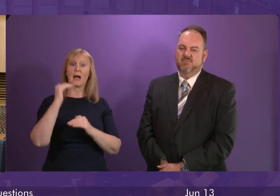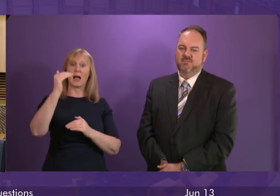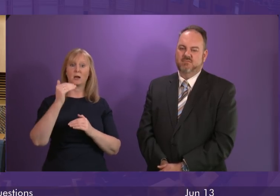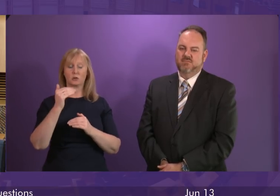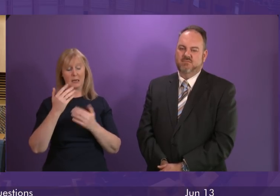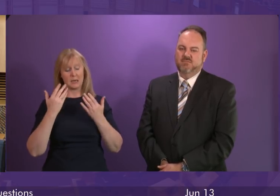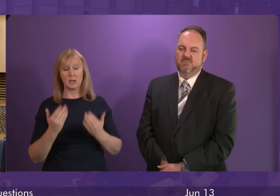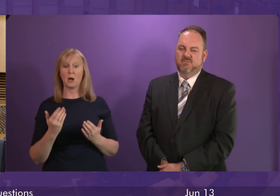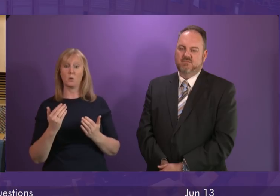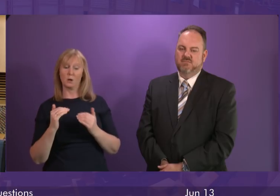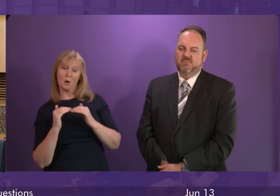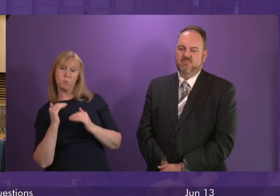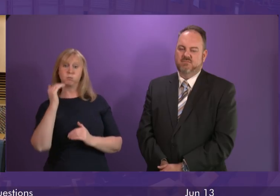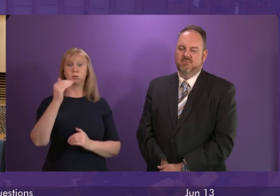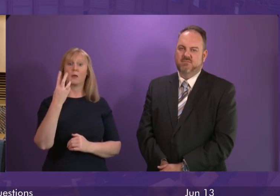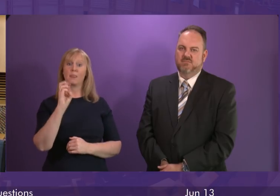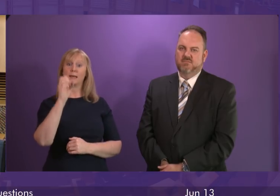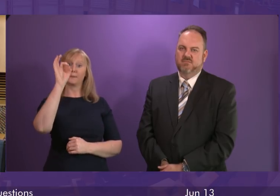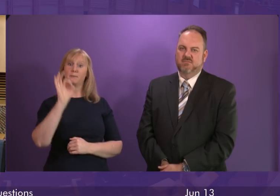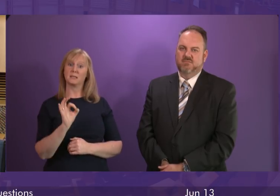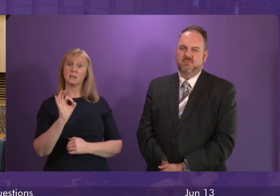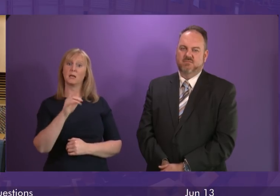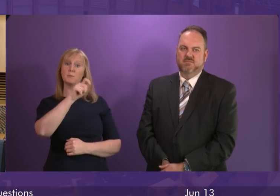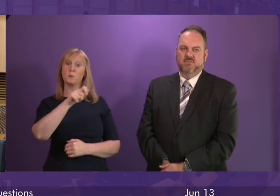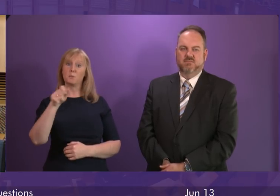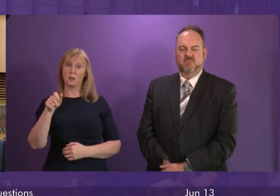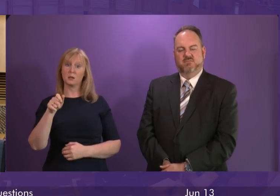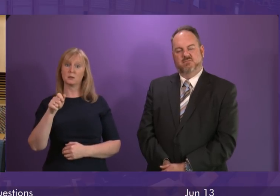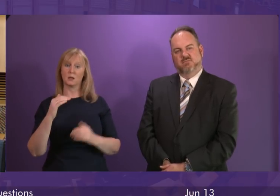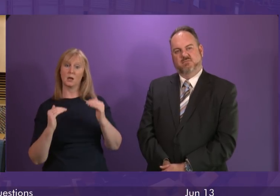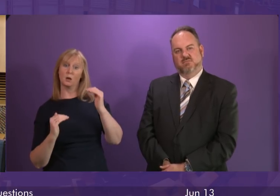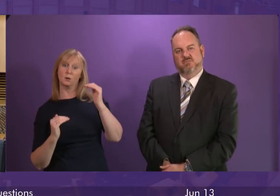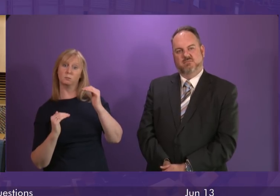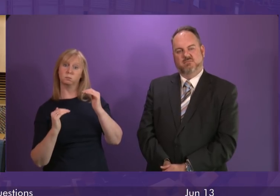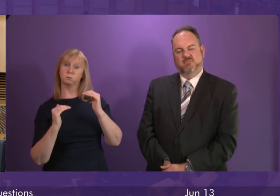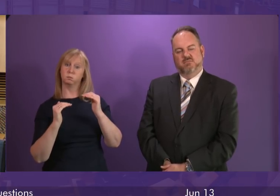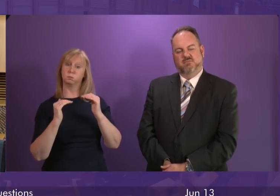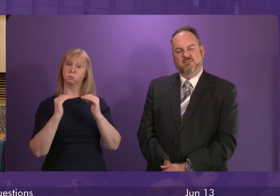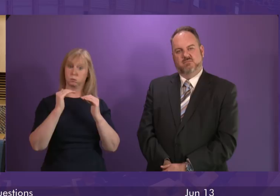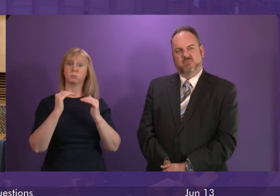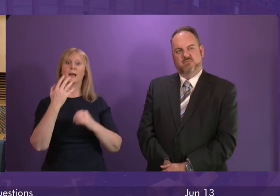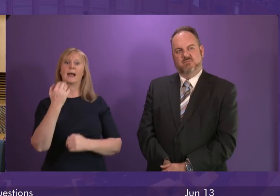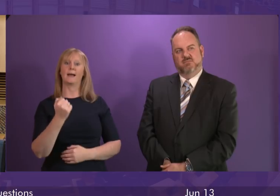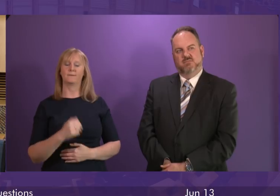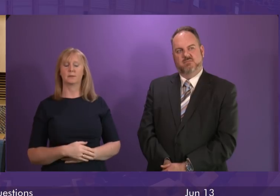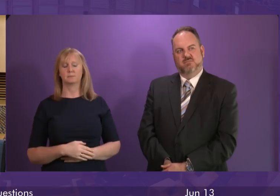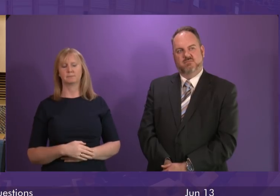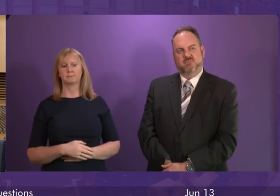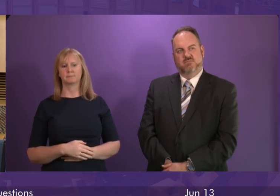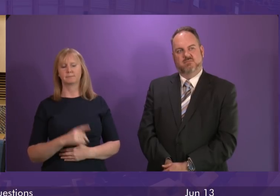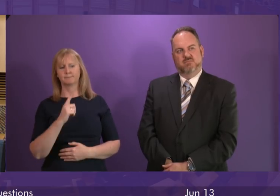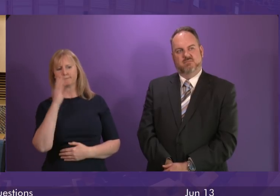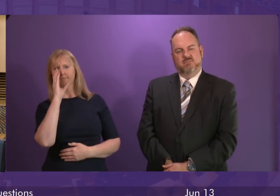That is now more than 30% of pupils. And we seeing the attainment gap narrow. So again, I come back to this fundamental point.